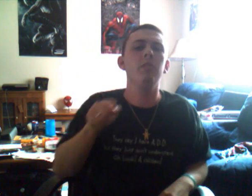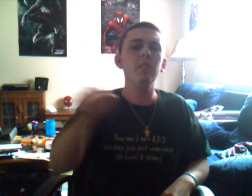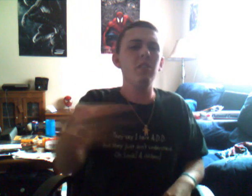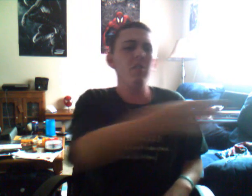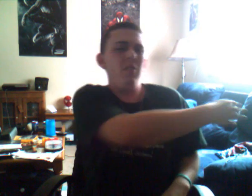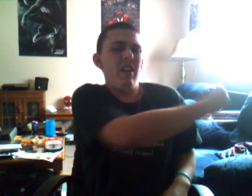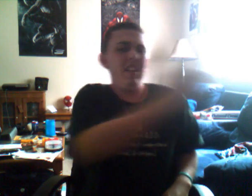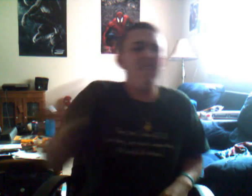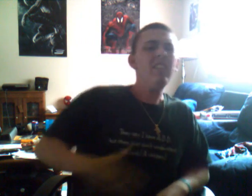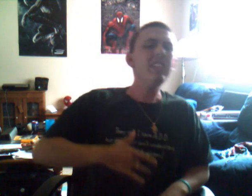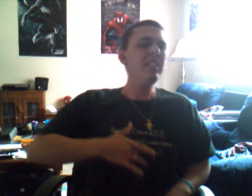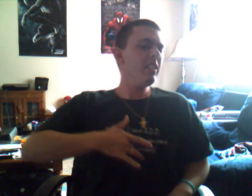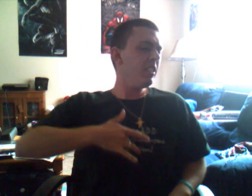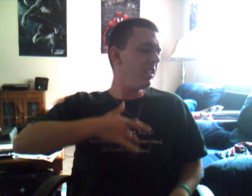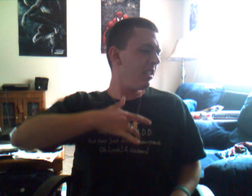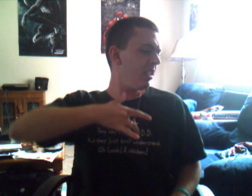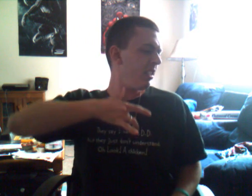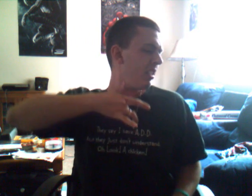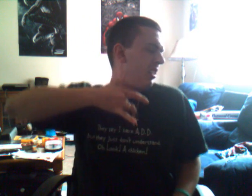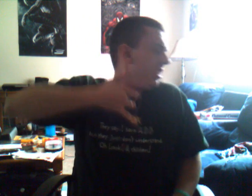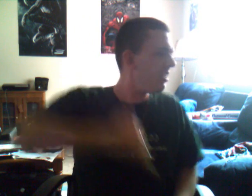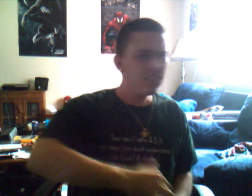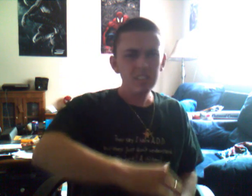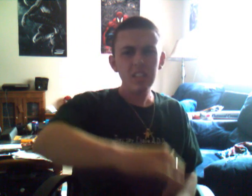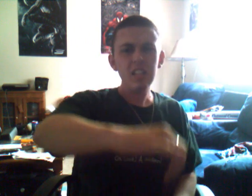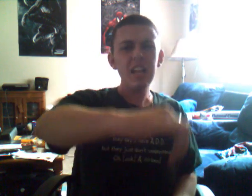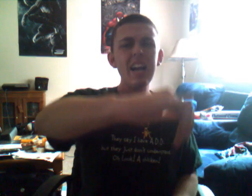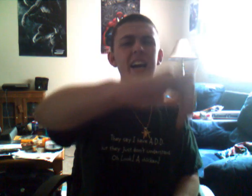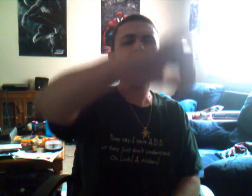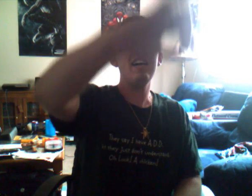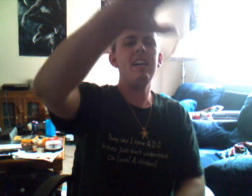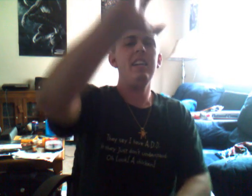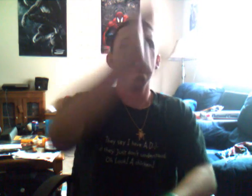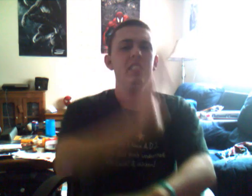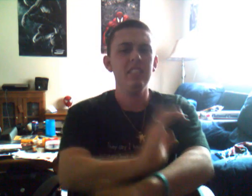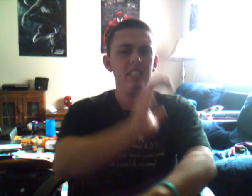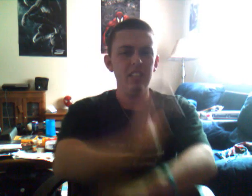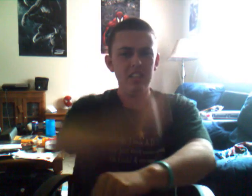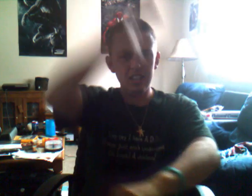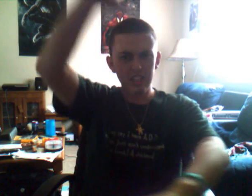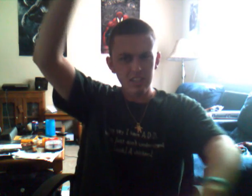you Will it be the same tonight?